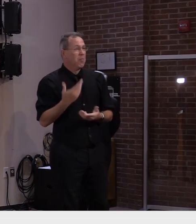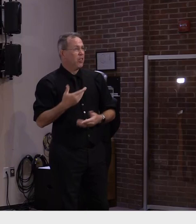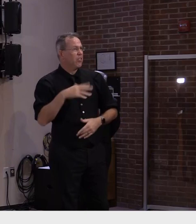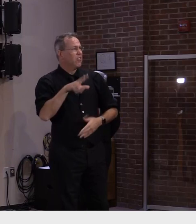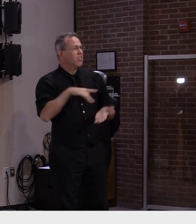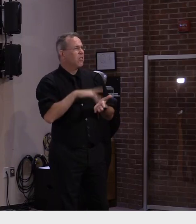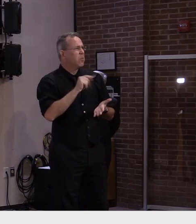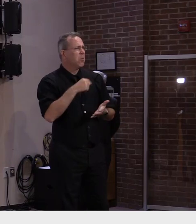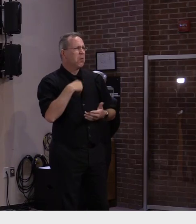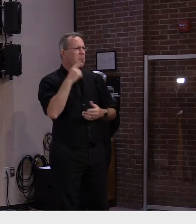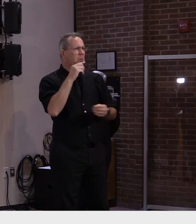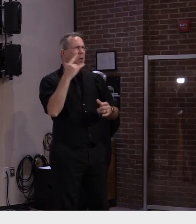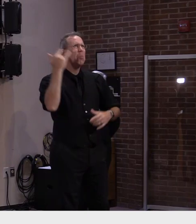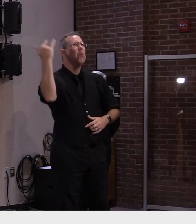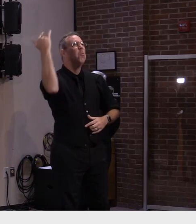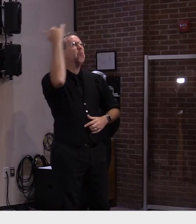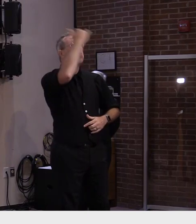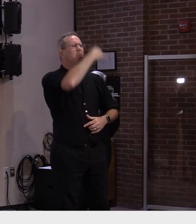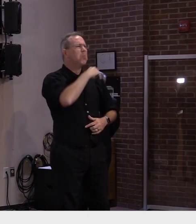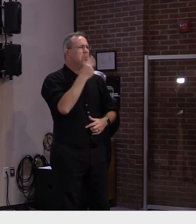But I'll see what I can find out.